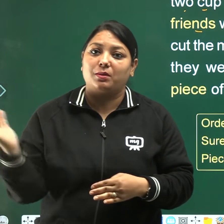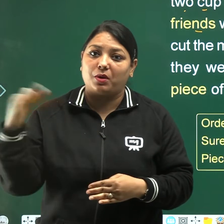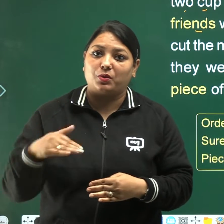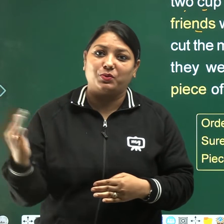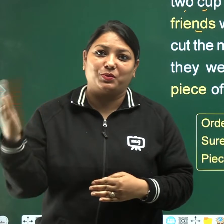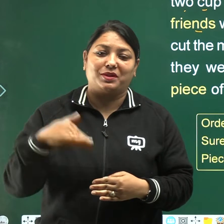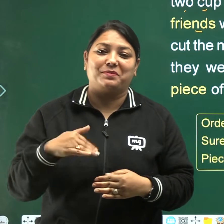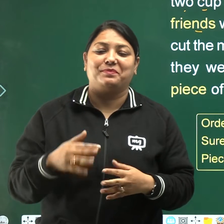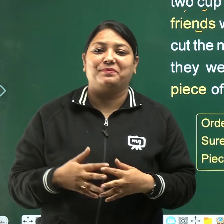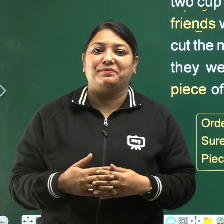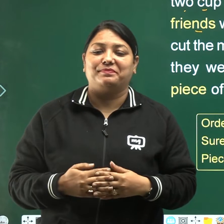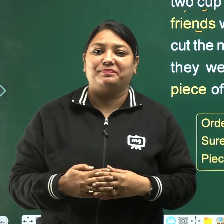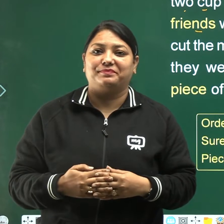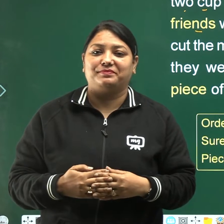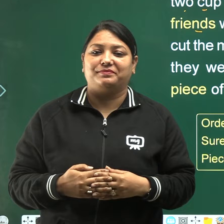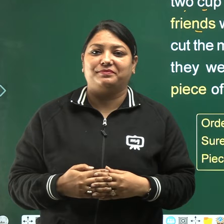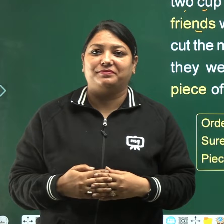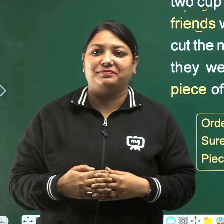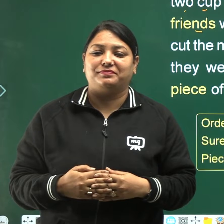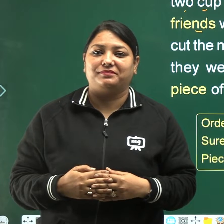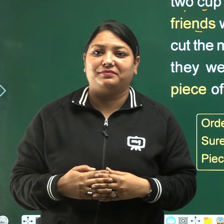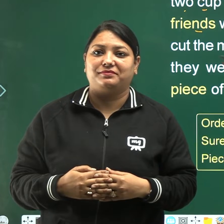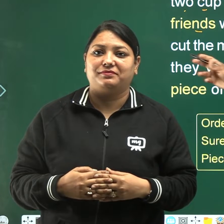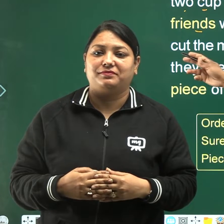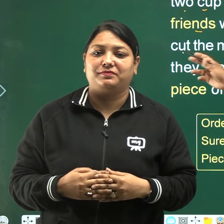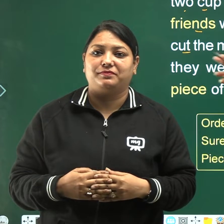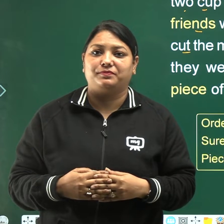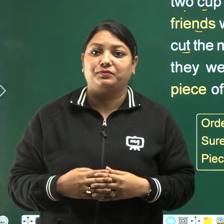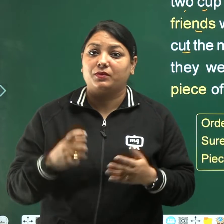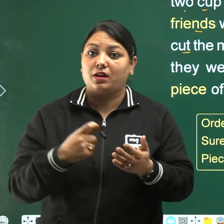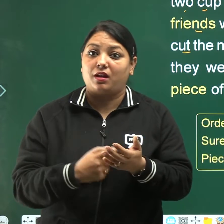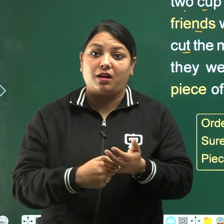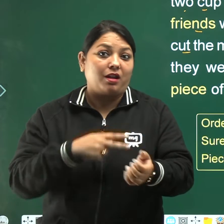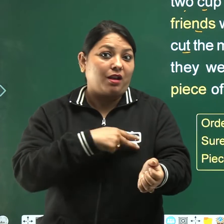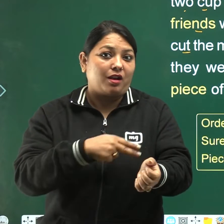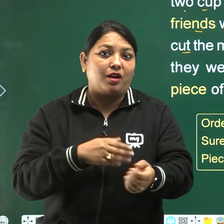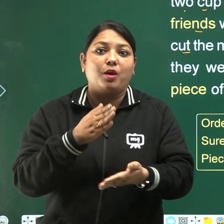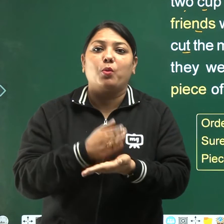Ramu cut the mangoes